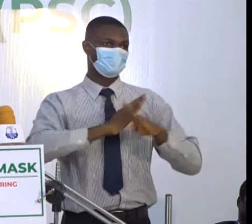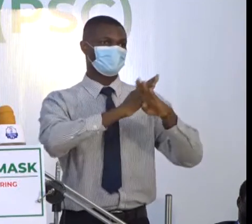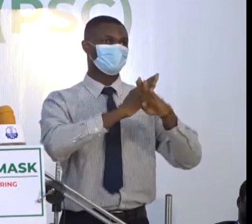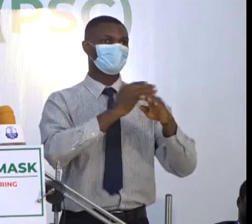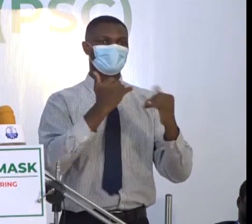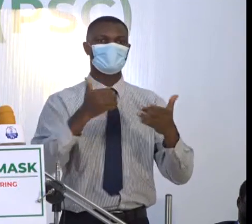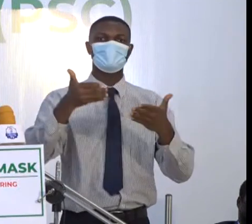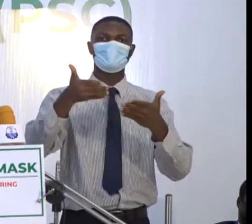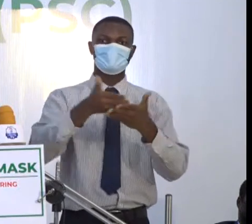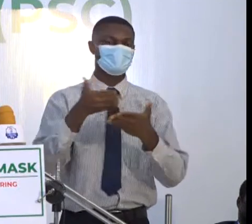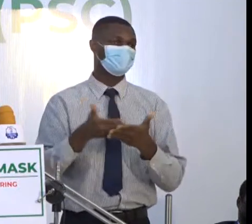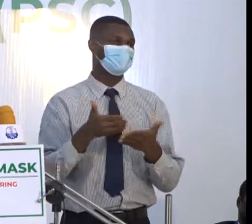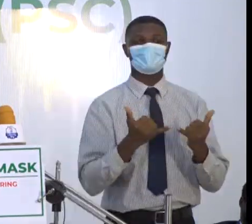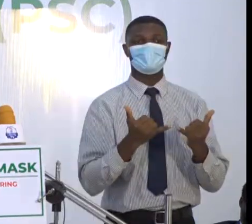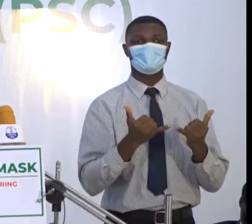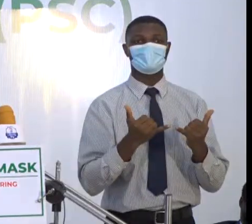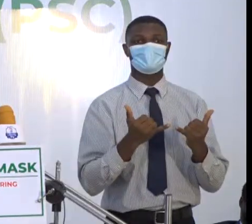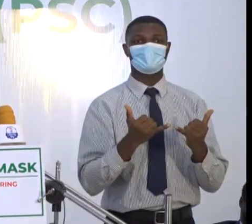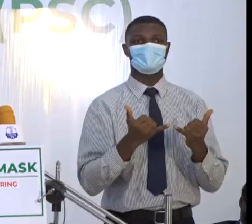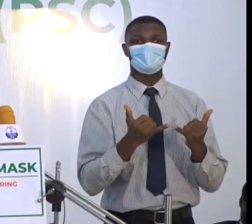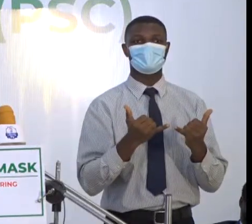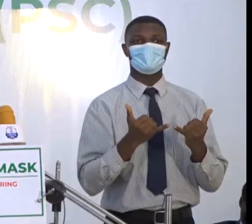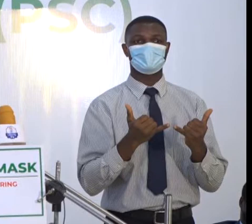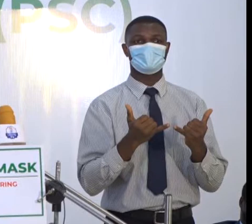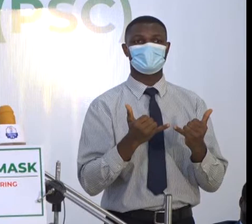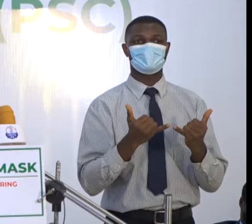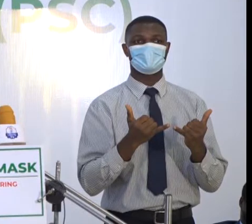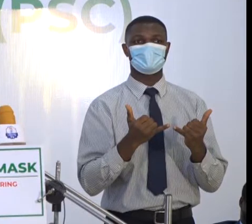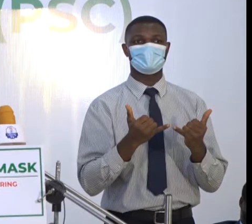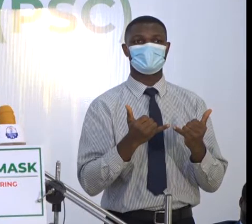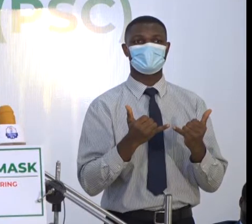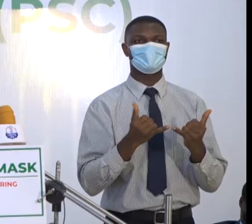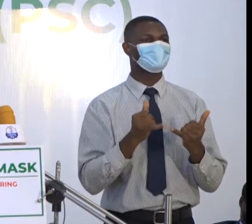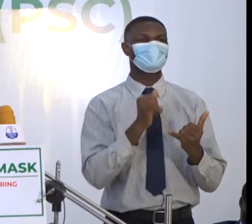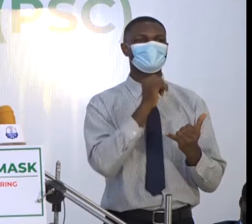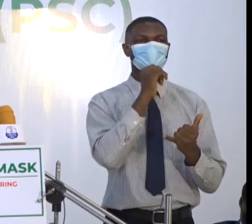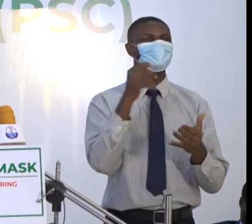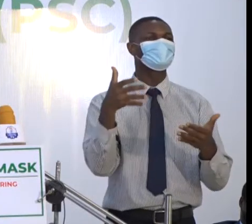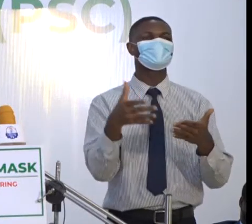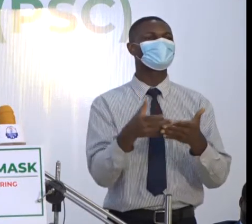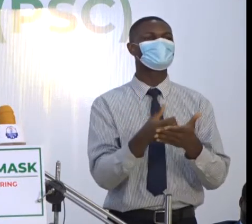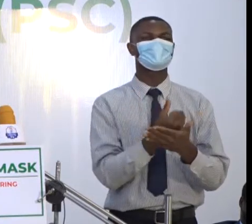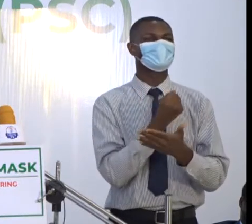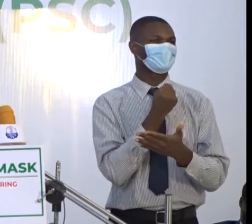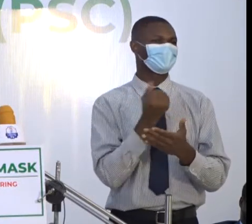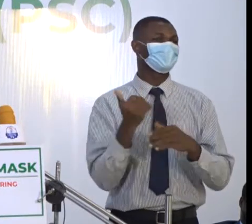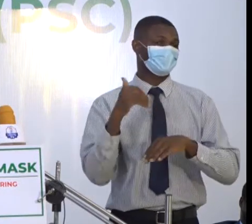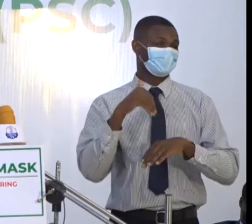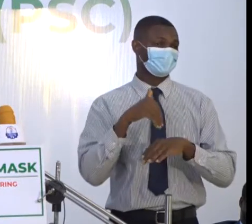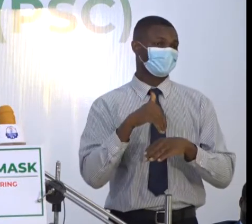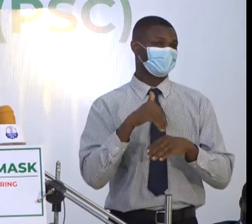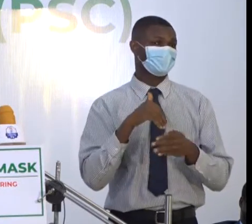on the third wave and Delta variant. It is no more news that the Delta variant